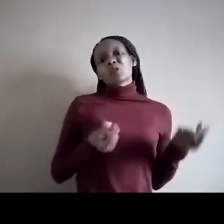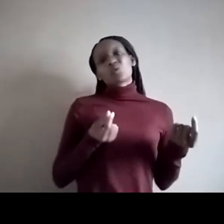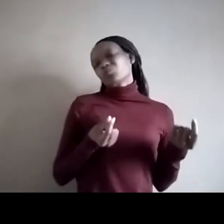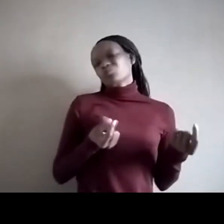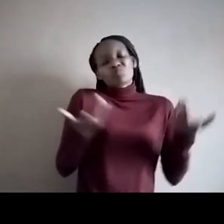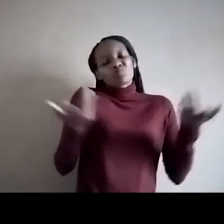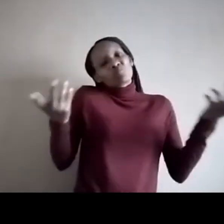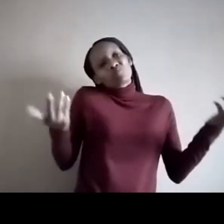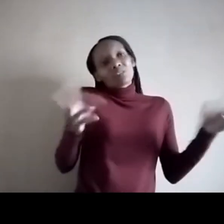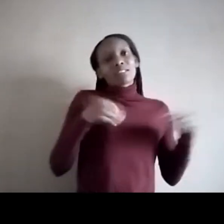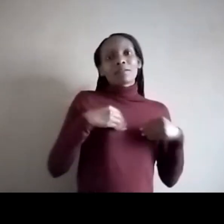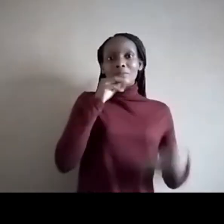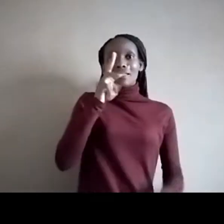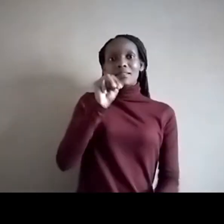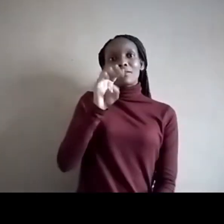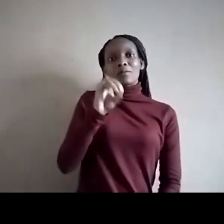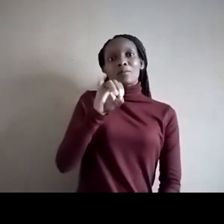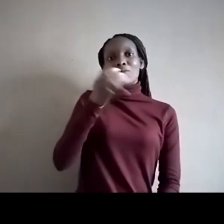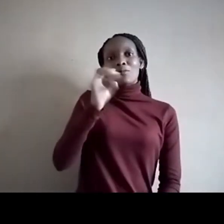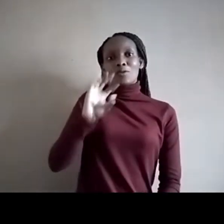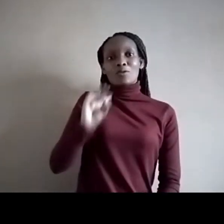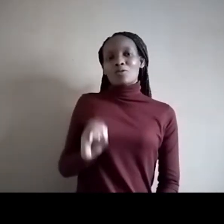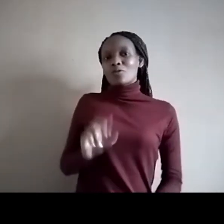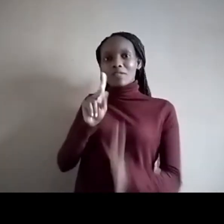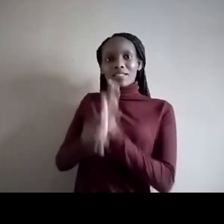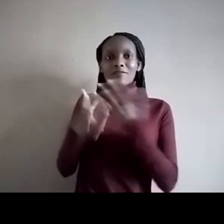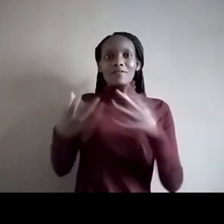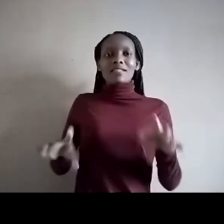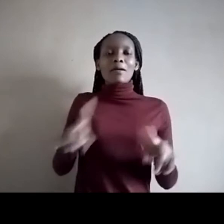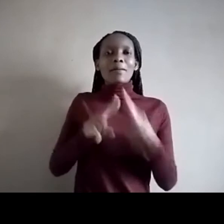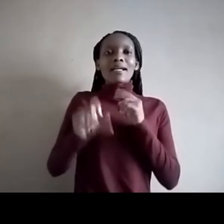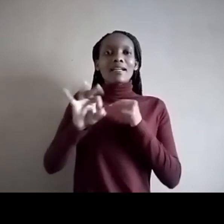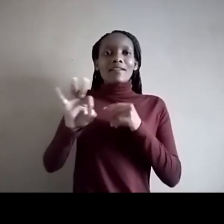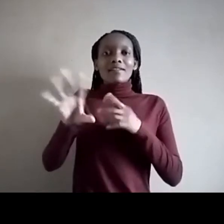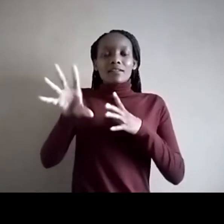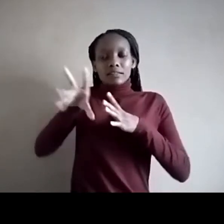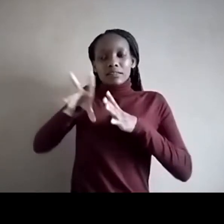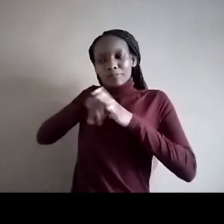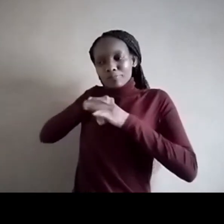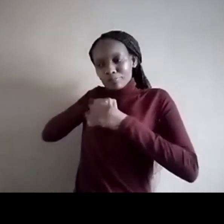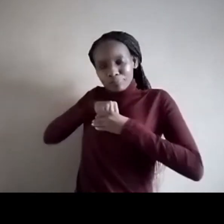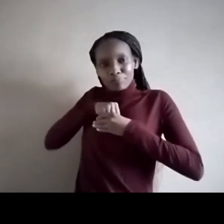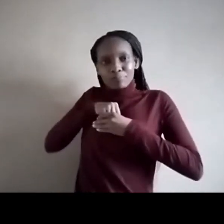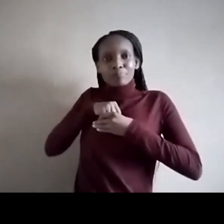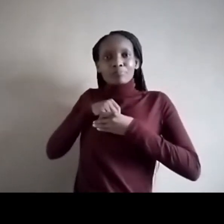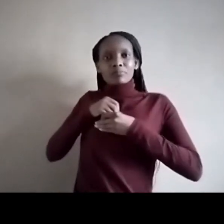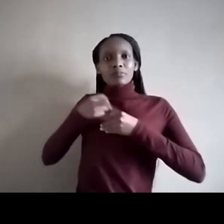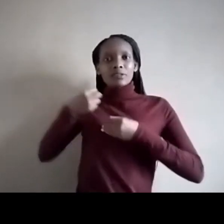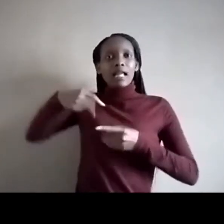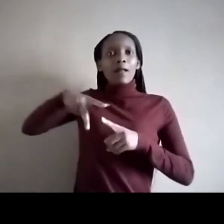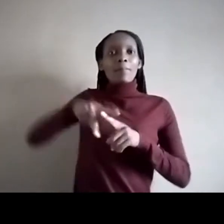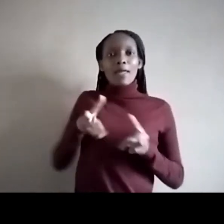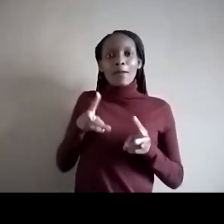the mojo. But if you embrace, you take it as it is and apply it such that it benefits you,